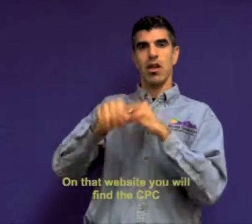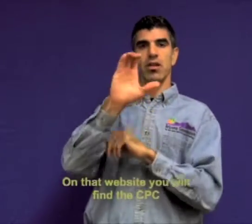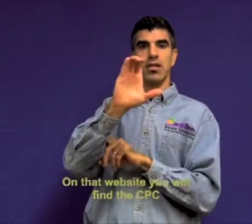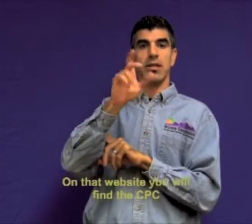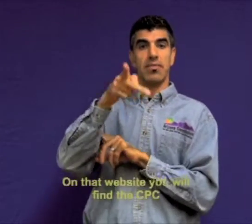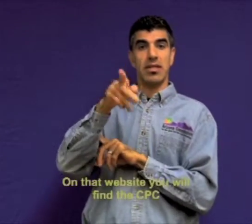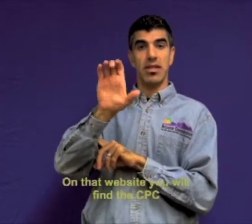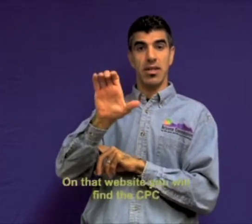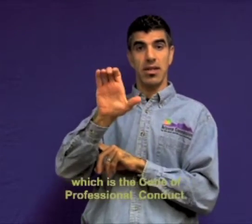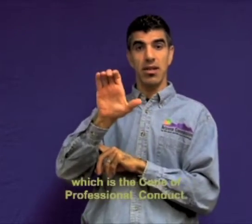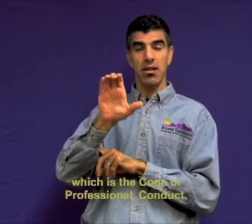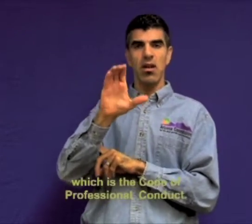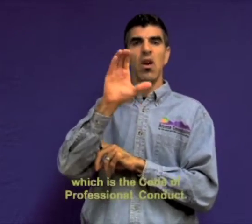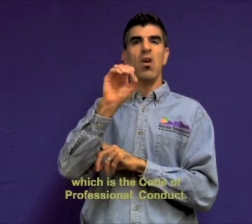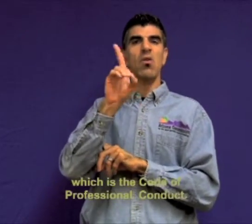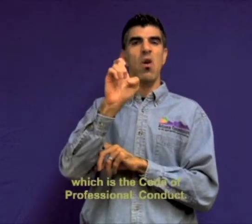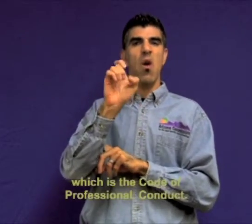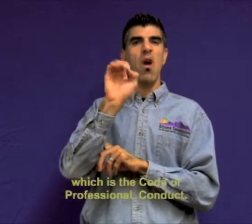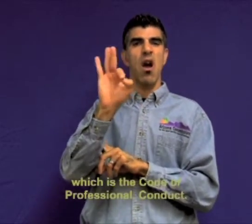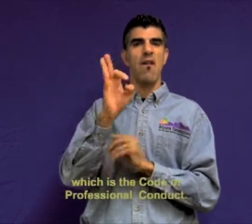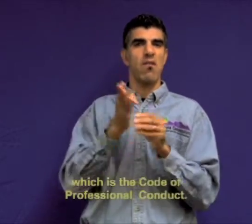CPC, which is the Code of Professional Conduct.